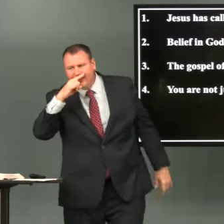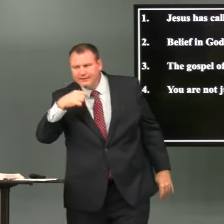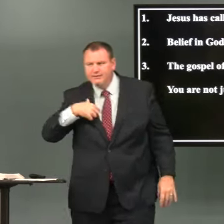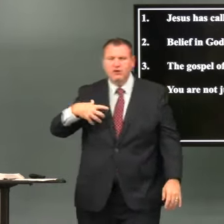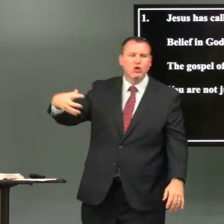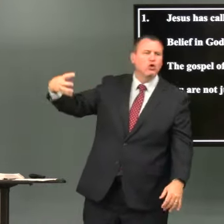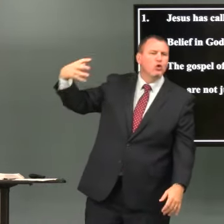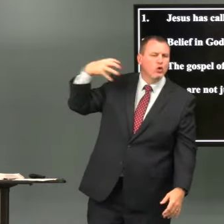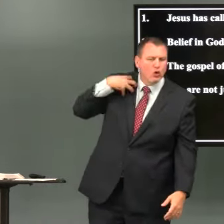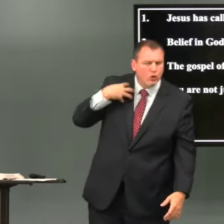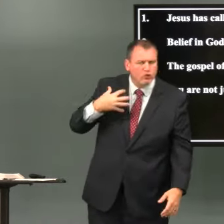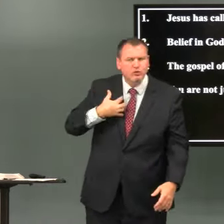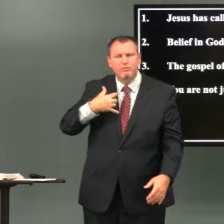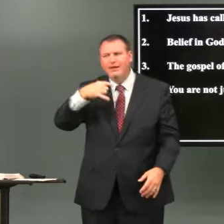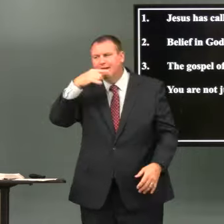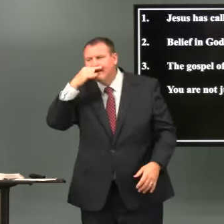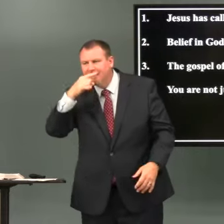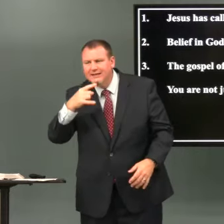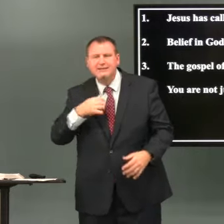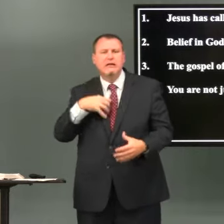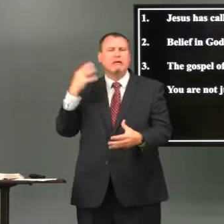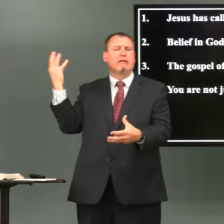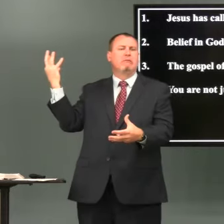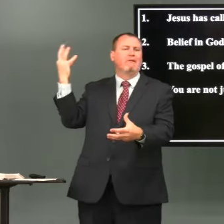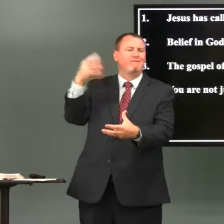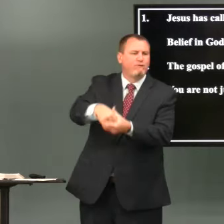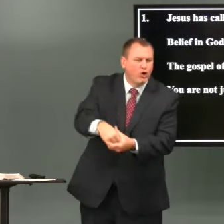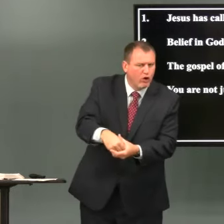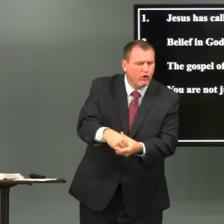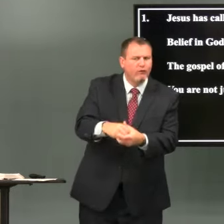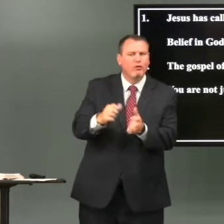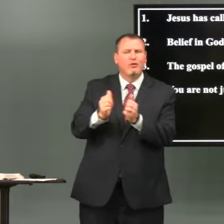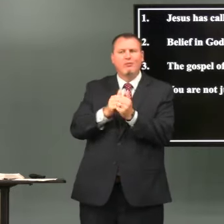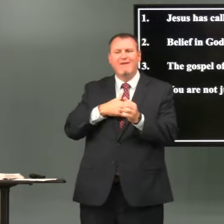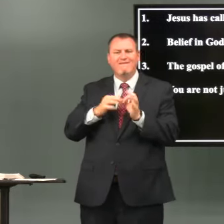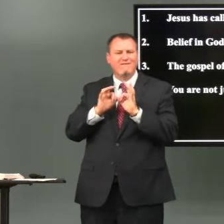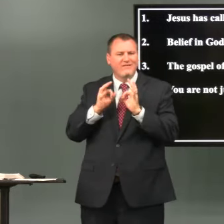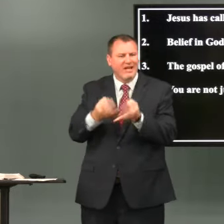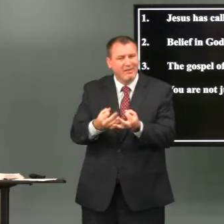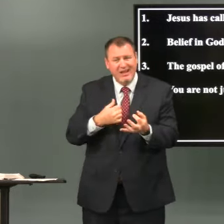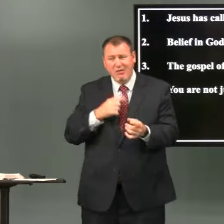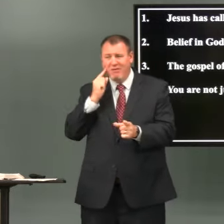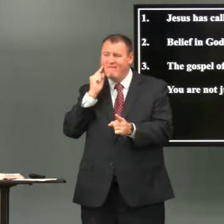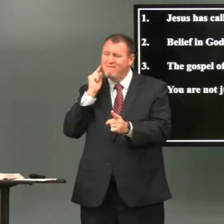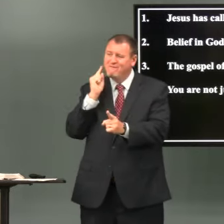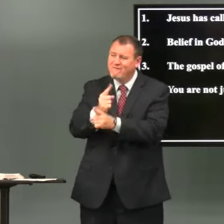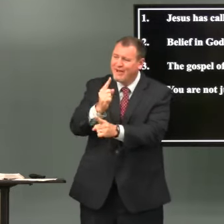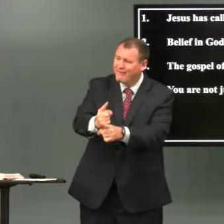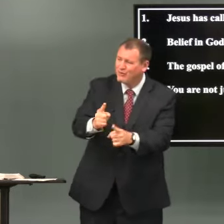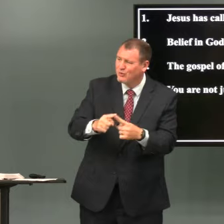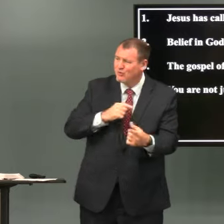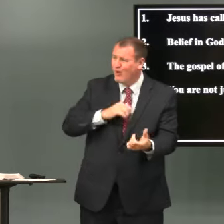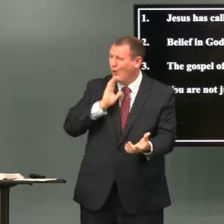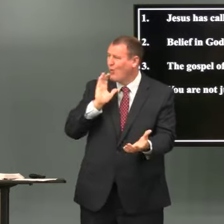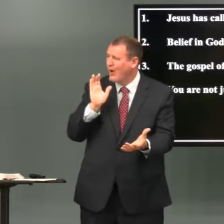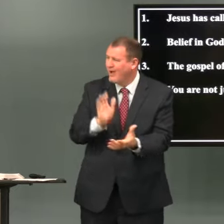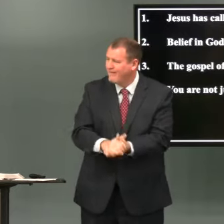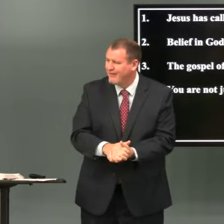and I teach my kids as a coach and I coach them and get involved with my family and I'm faithful